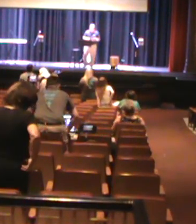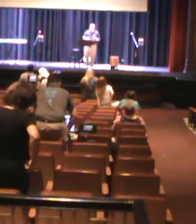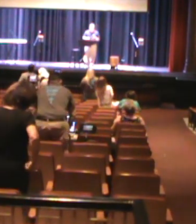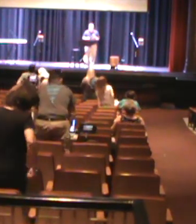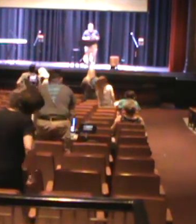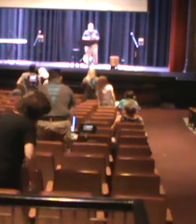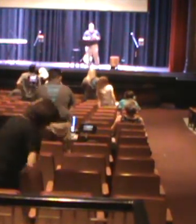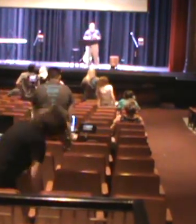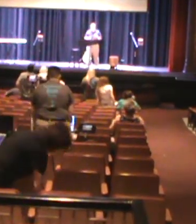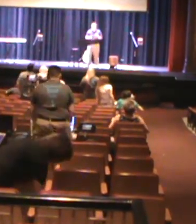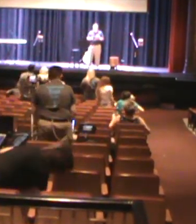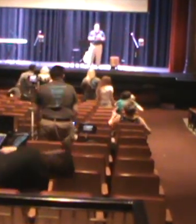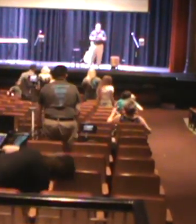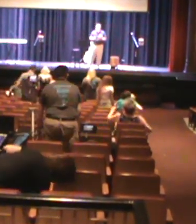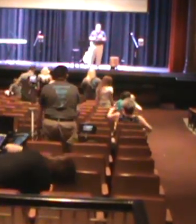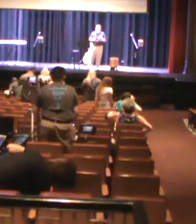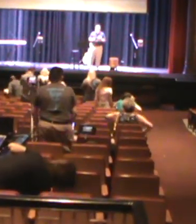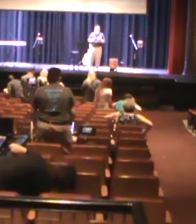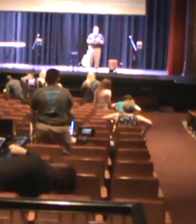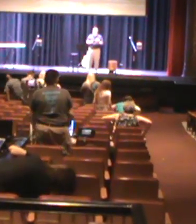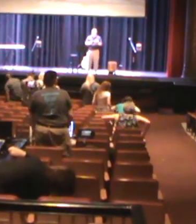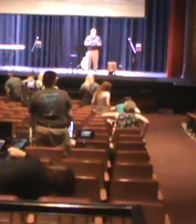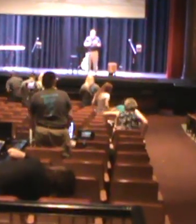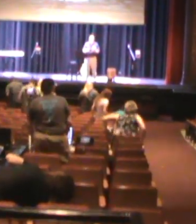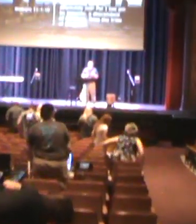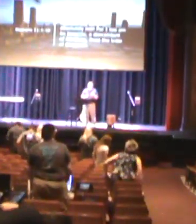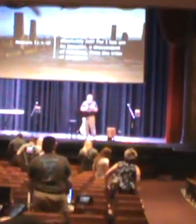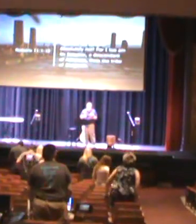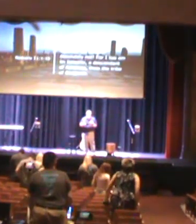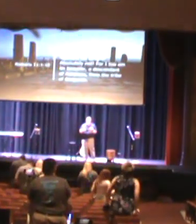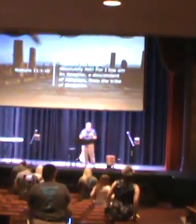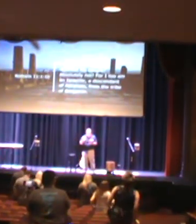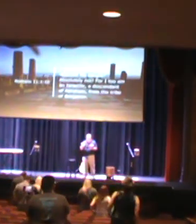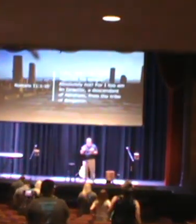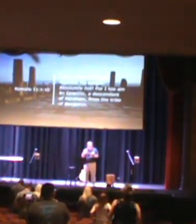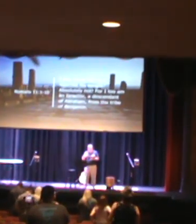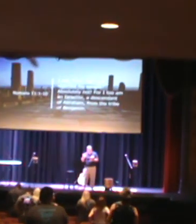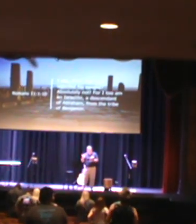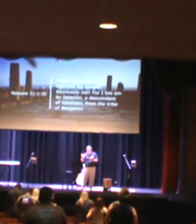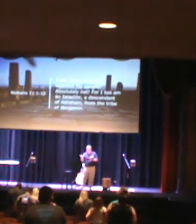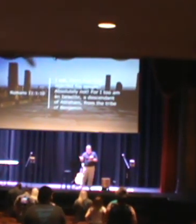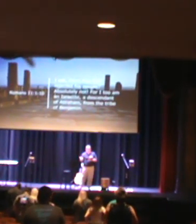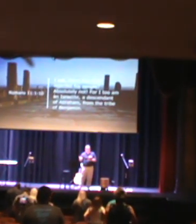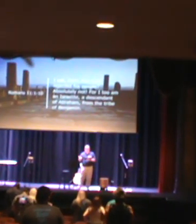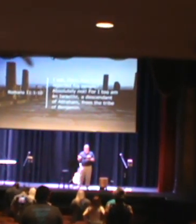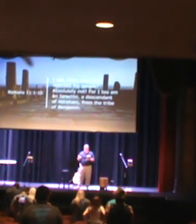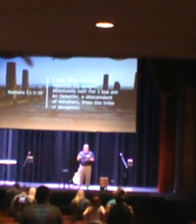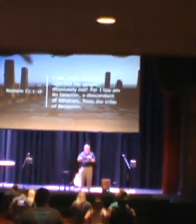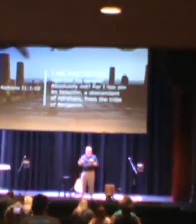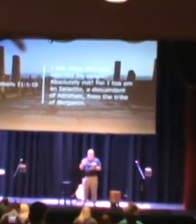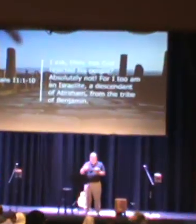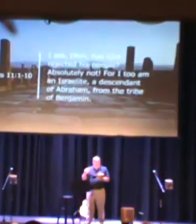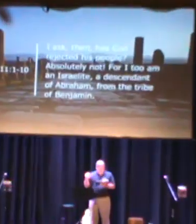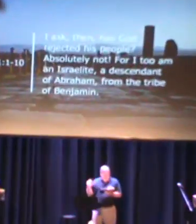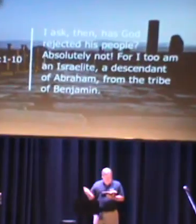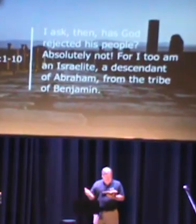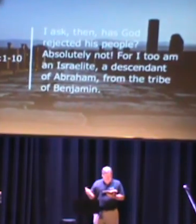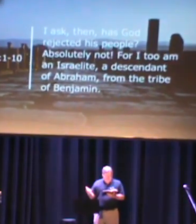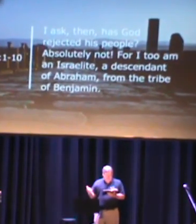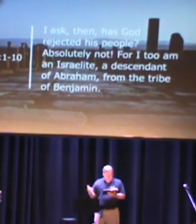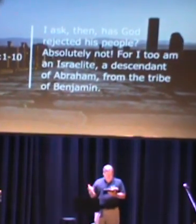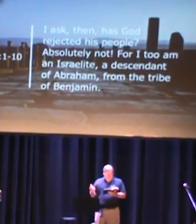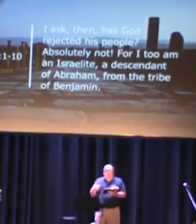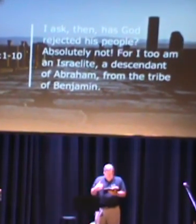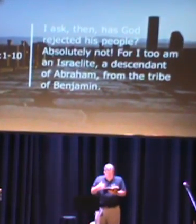Romans chapter 11, verses 1 through 10. I ask then, has God rejected His people? Absolutely